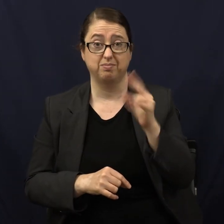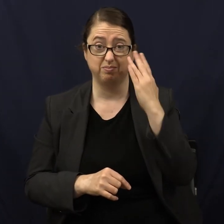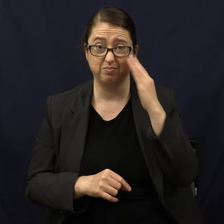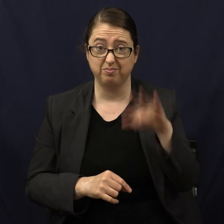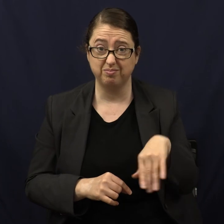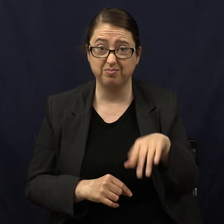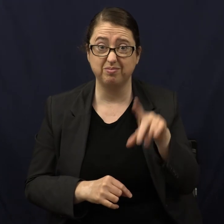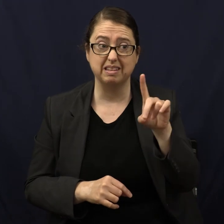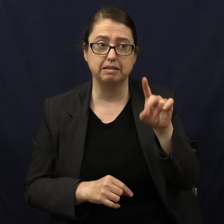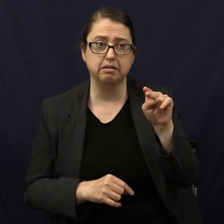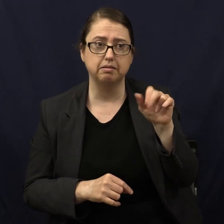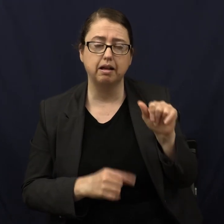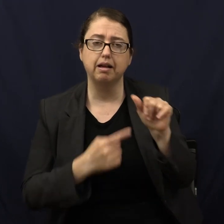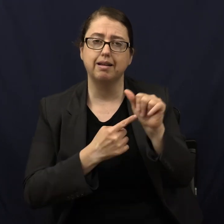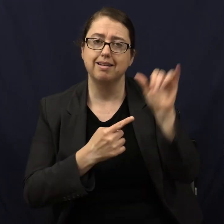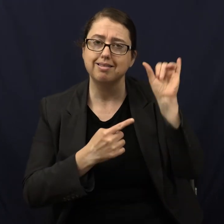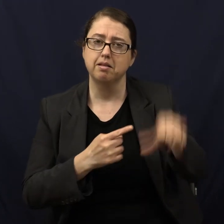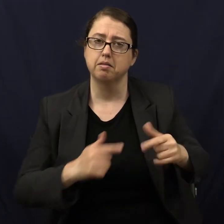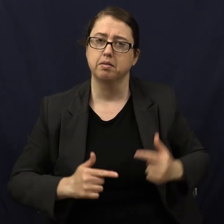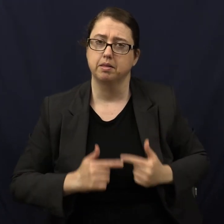DNA is the book of life.